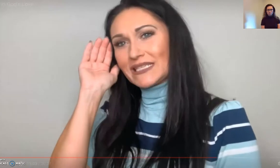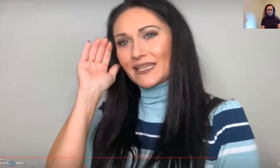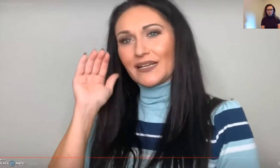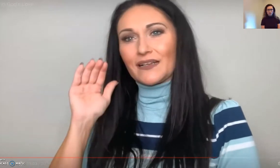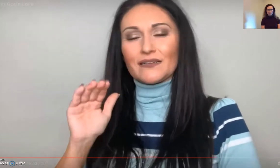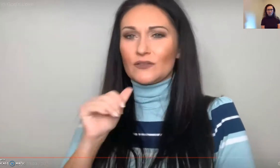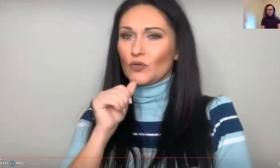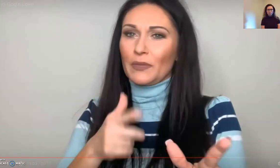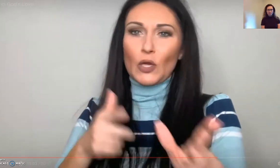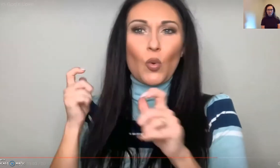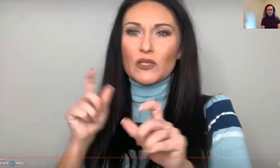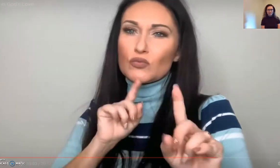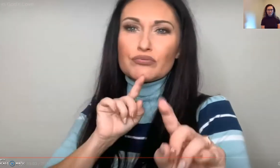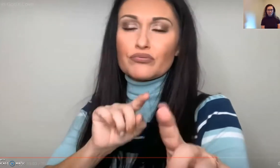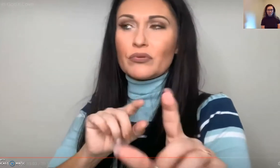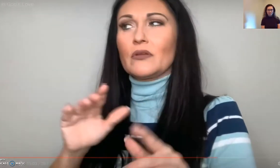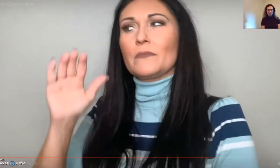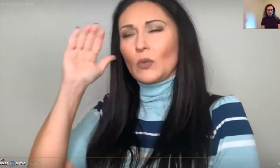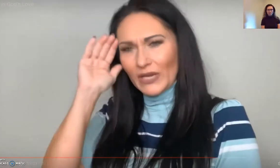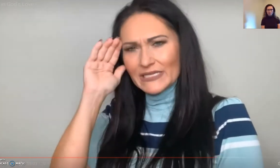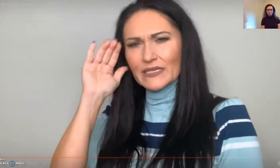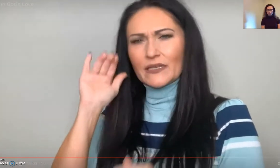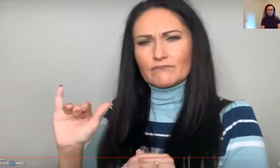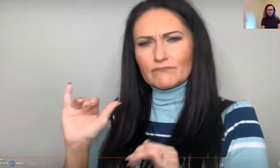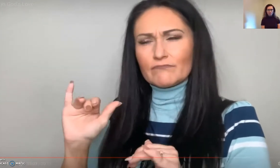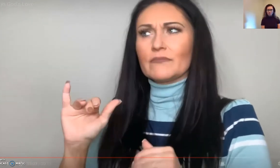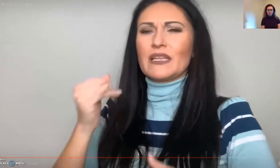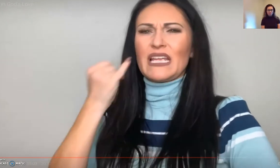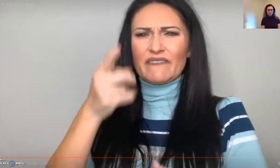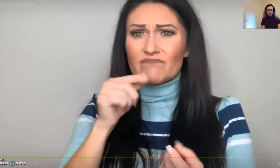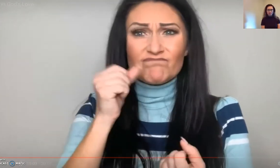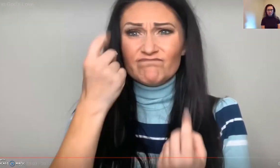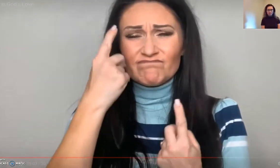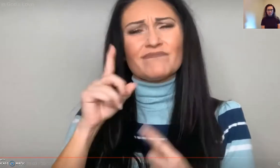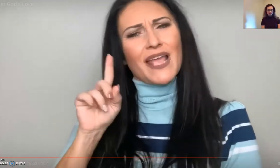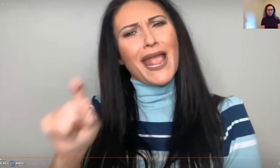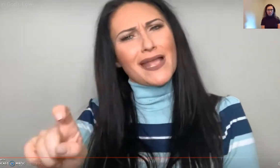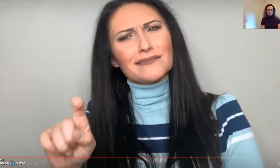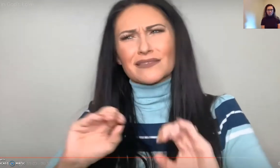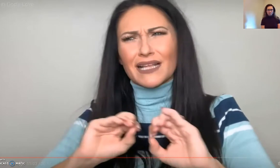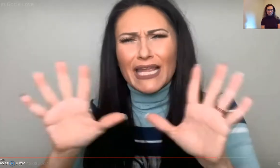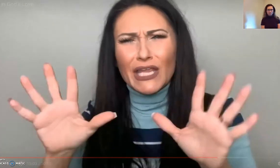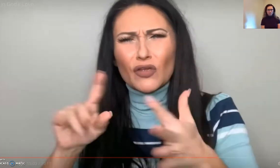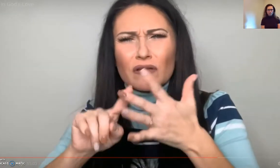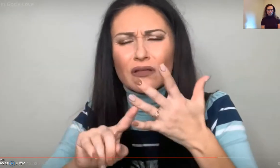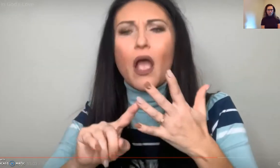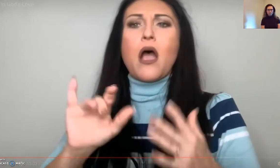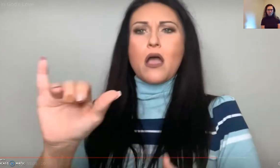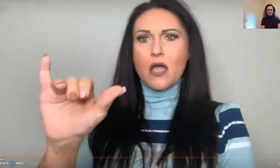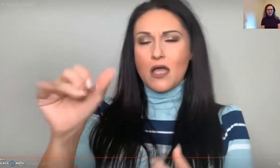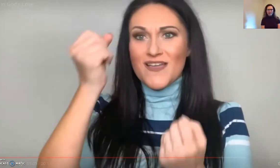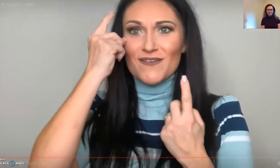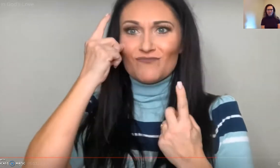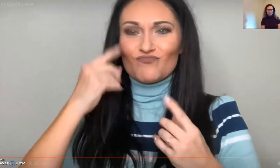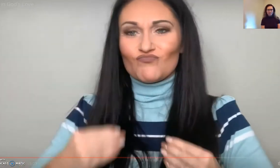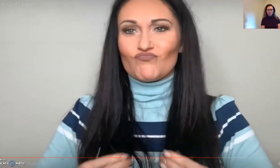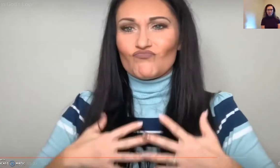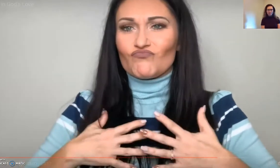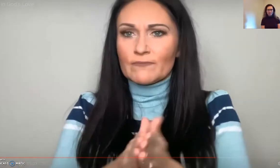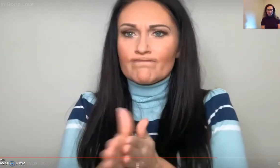You have to be willing to listen and don't be quick to respond. If you don't understand, ask for clarity and